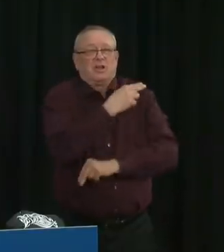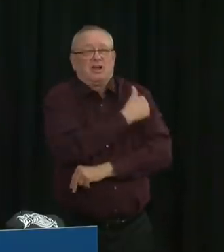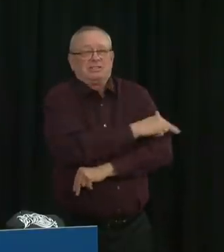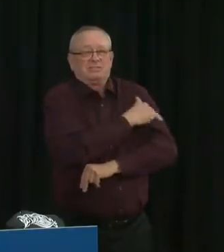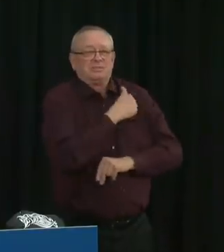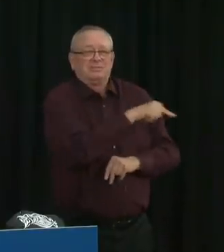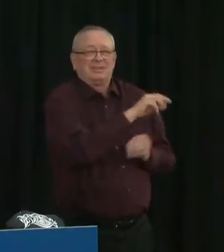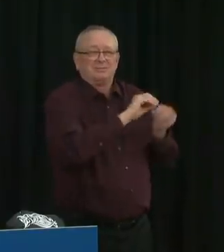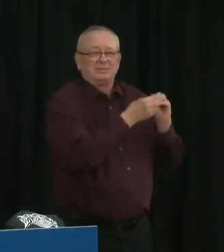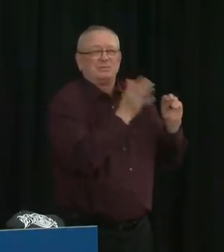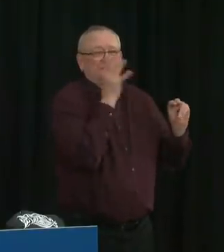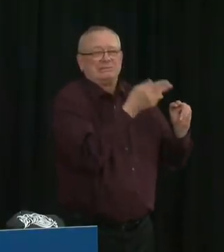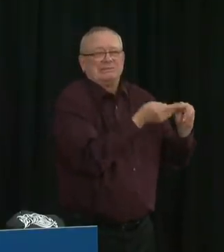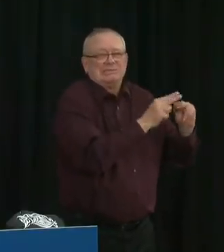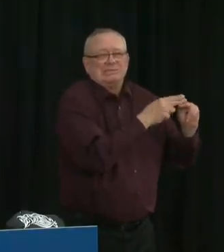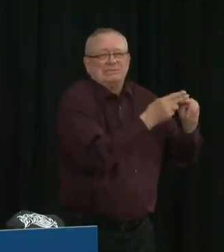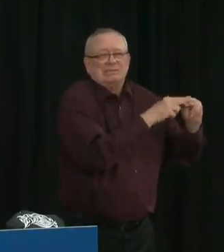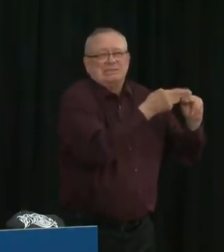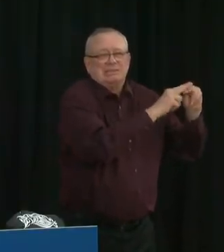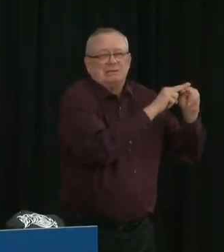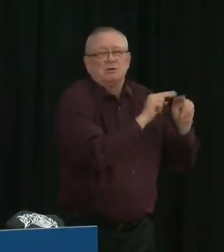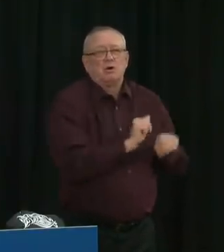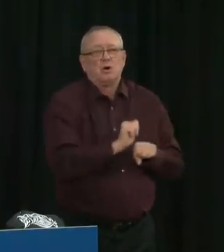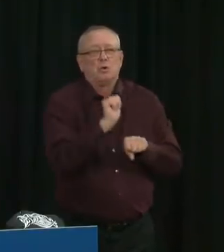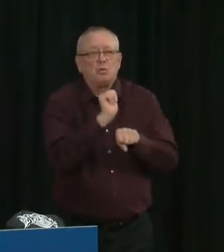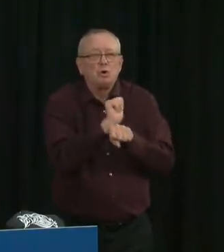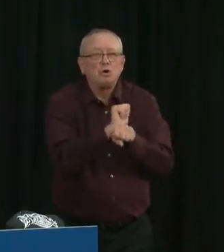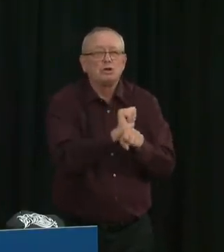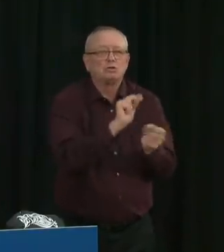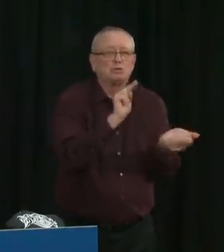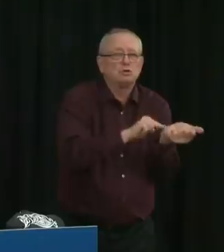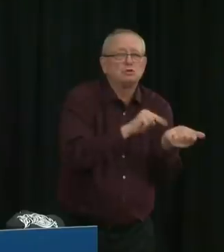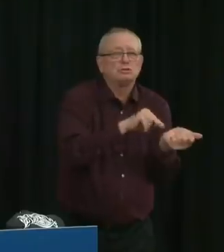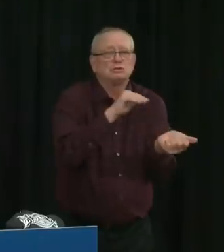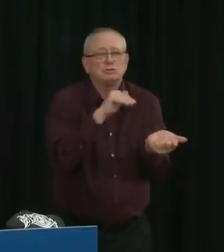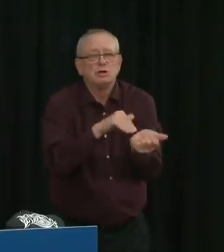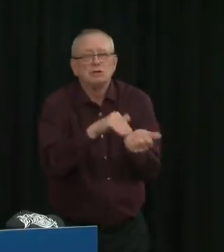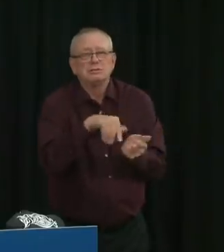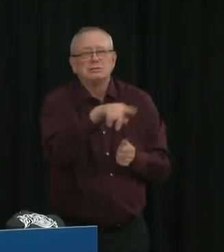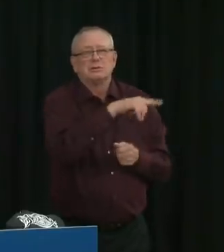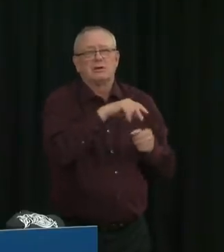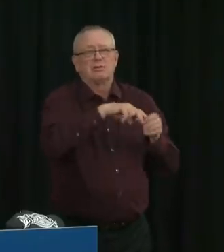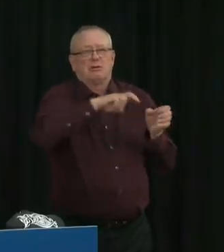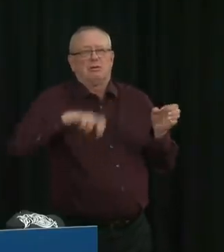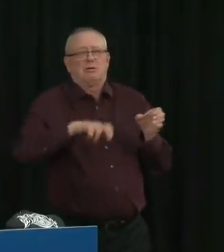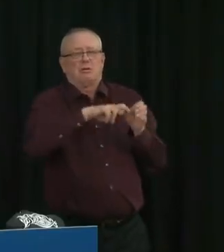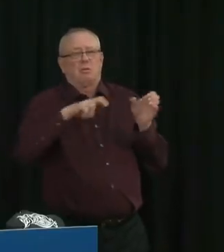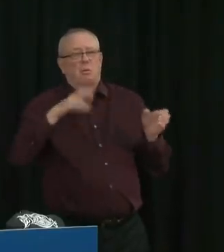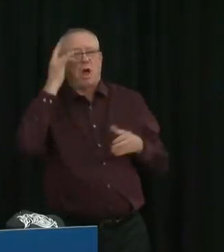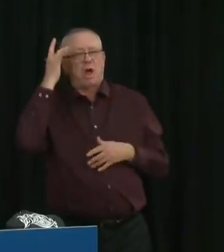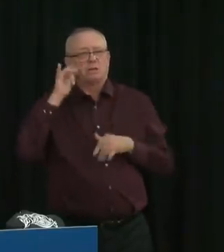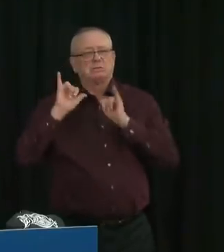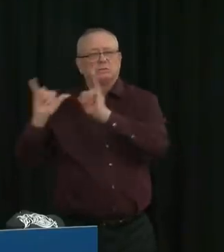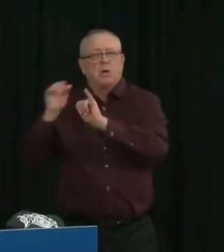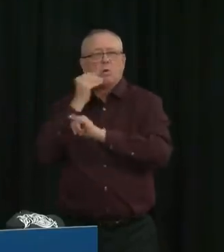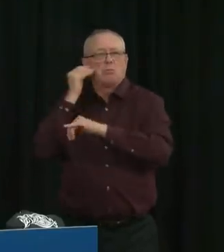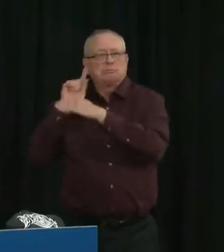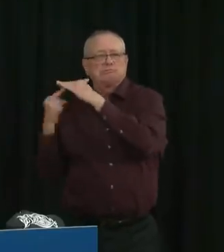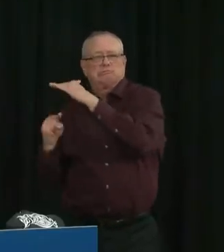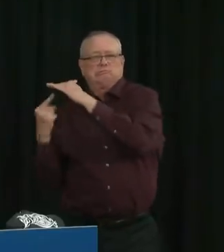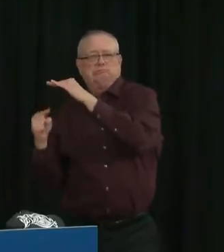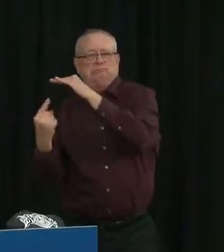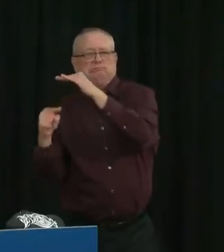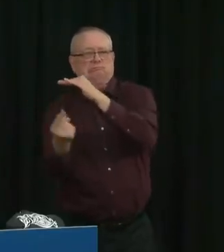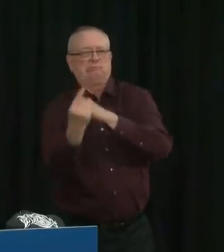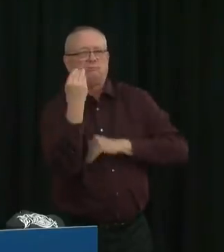in the number of frontline healthcare workers who are off due to quarantine restrictions. Because of this, AHS has